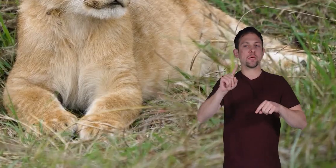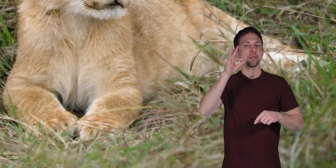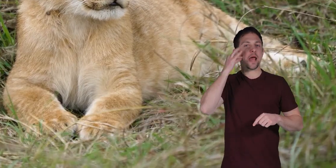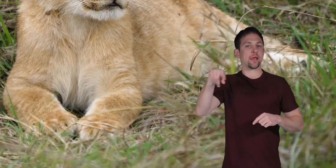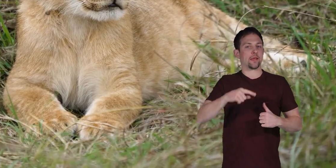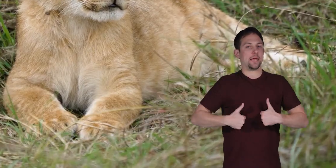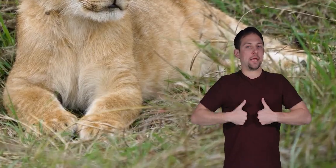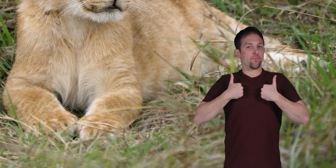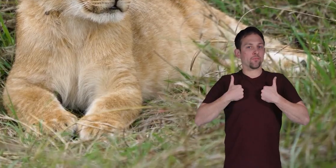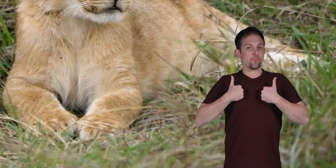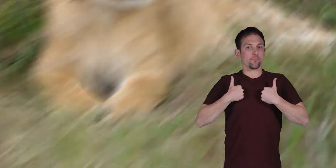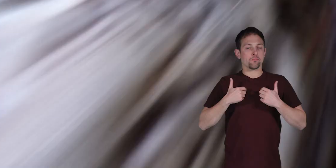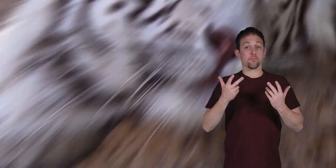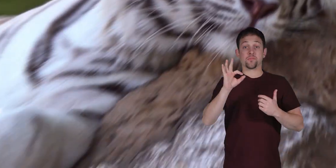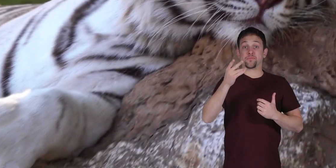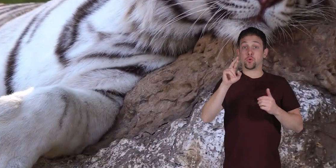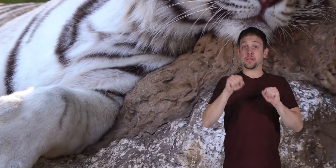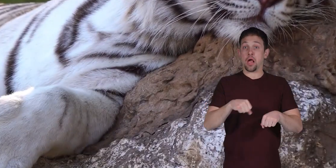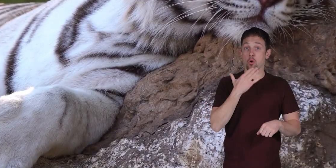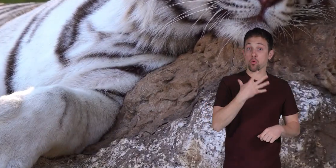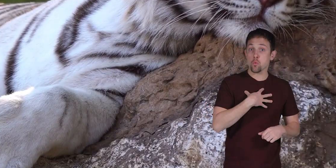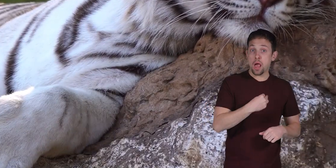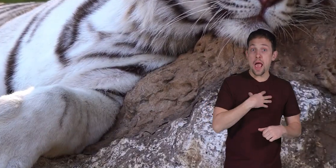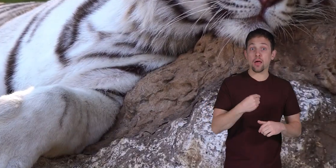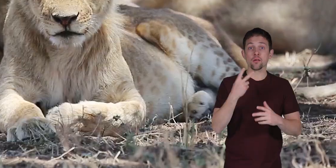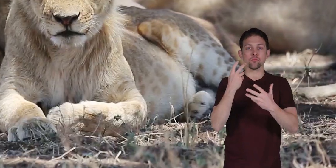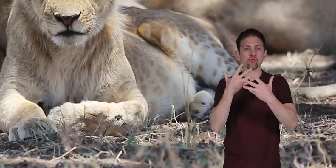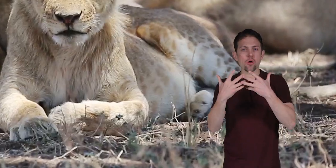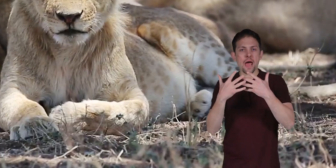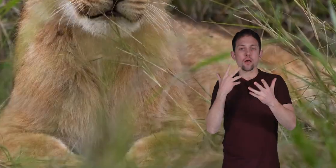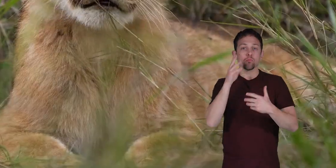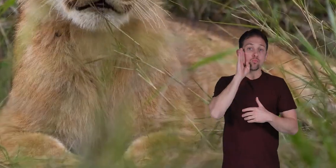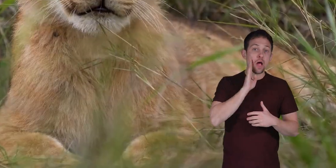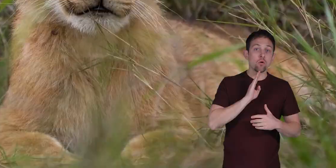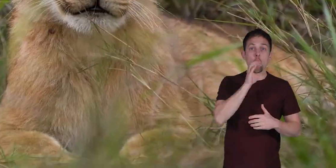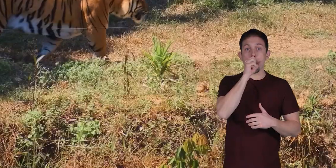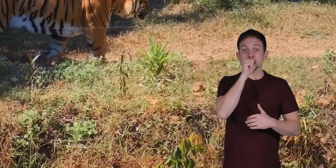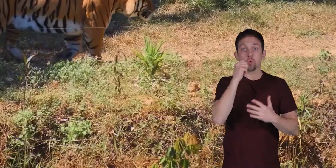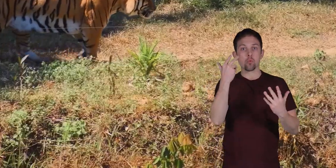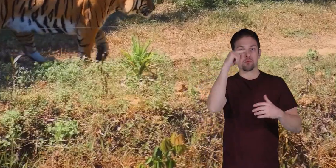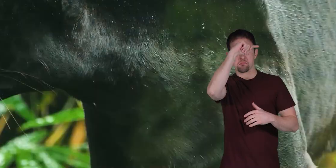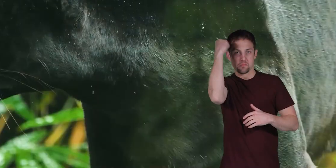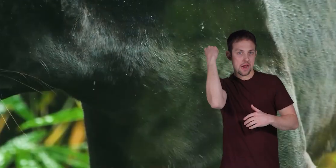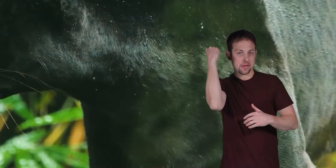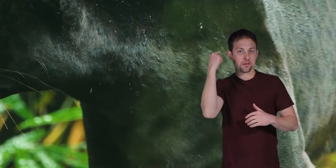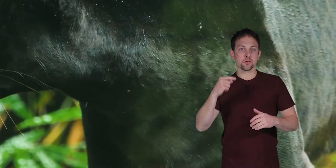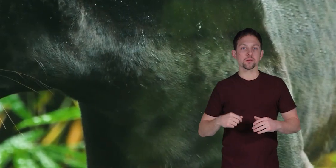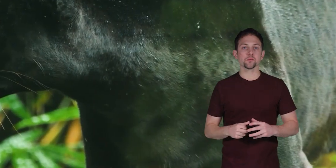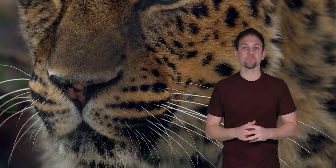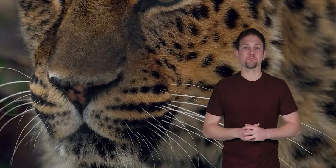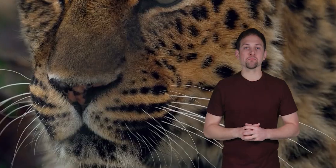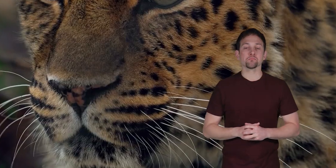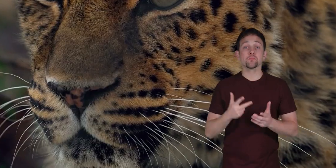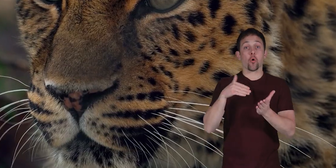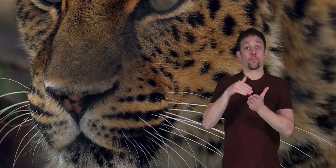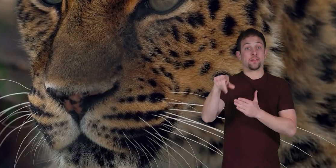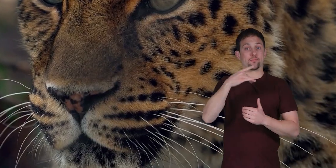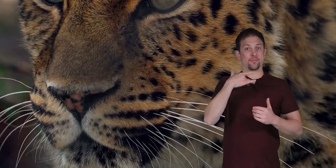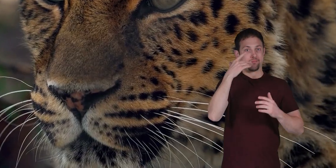on where the cat lives. Their fur can be white, beige, brown, orange, or black. Often, it is spotted,